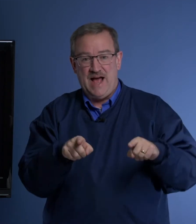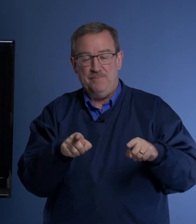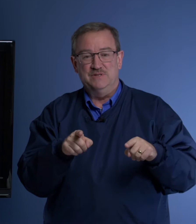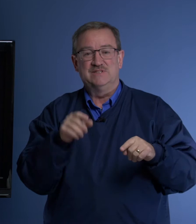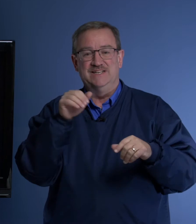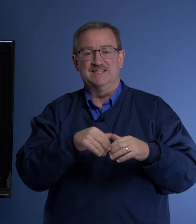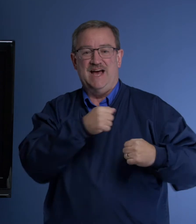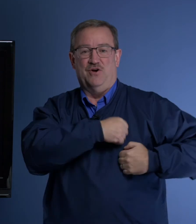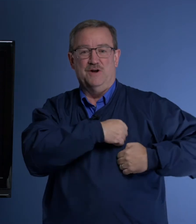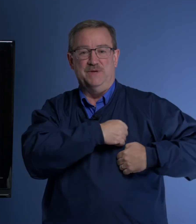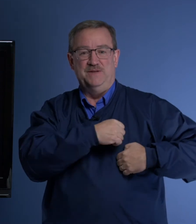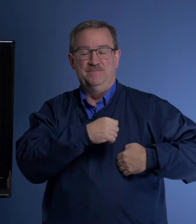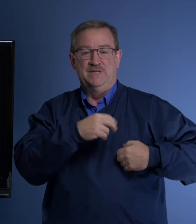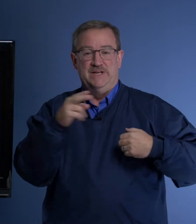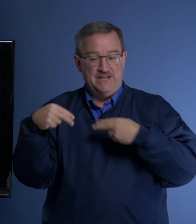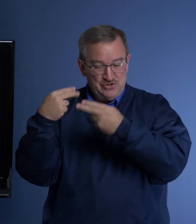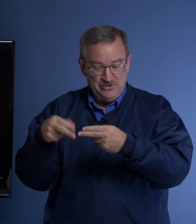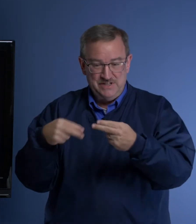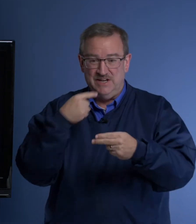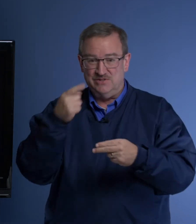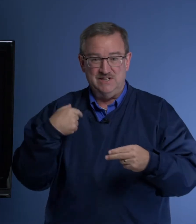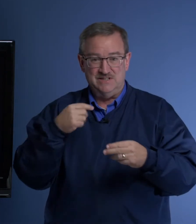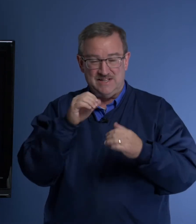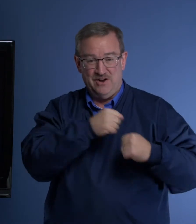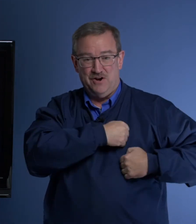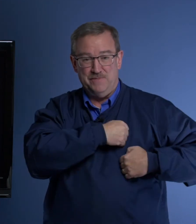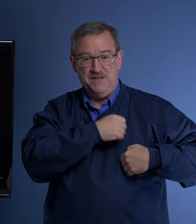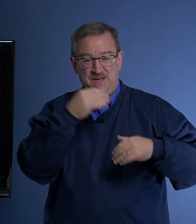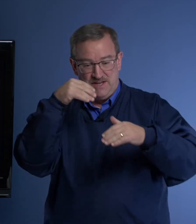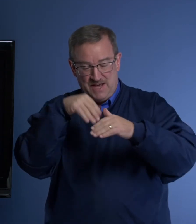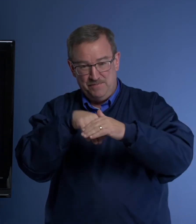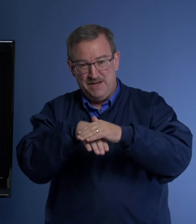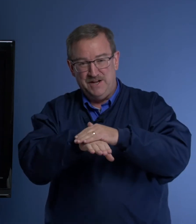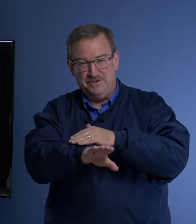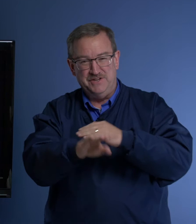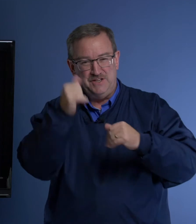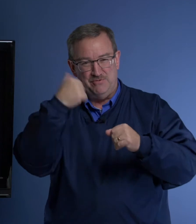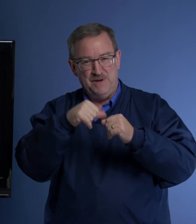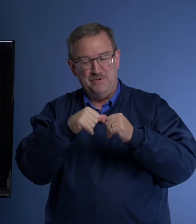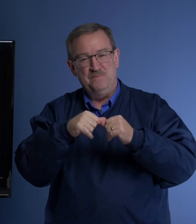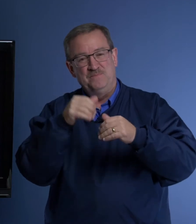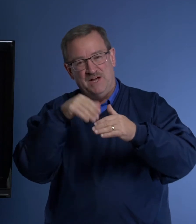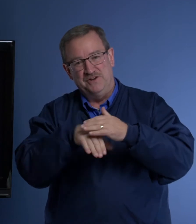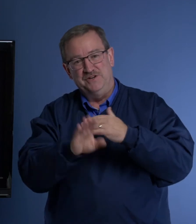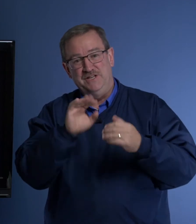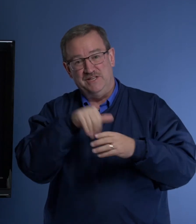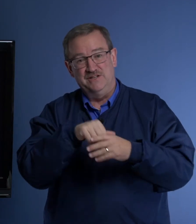happens is that army, history tells us that that army came in underneath, remember? Underneath, in